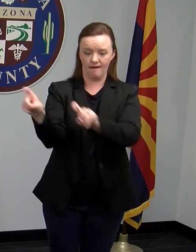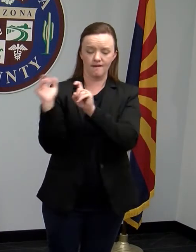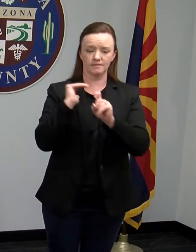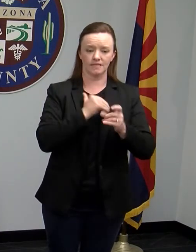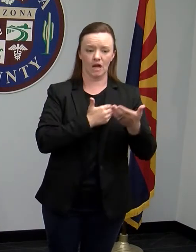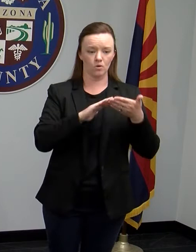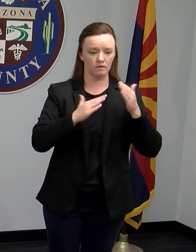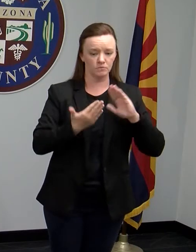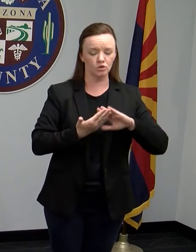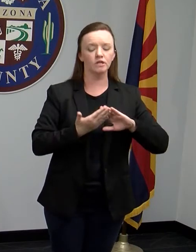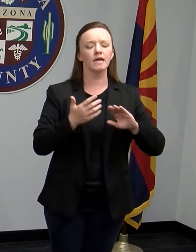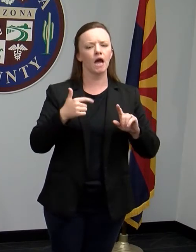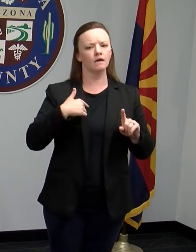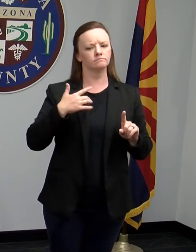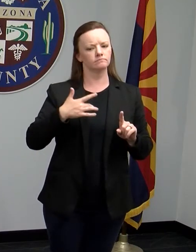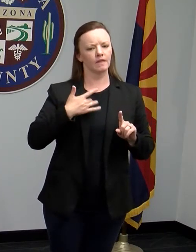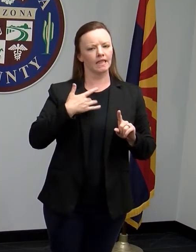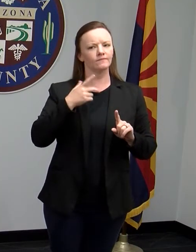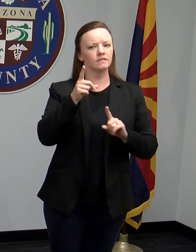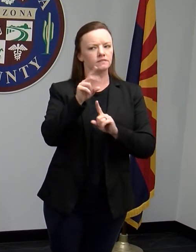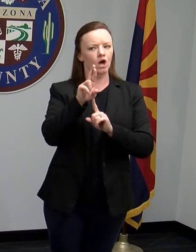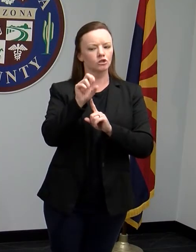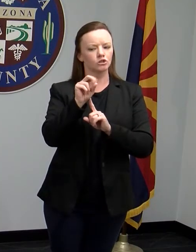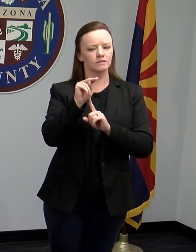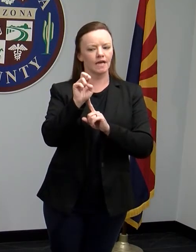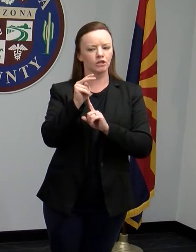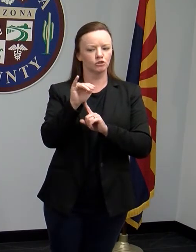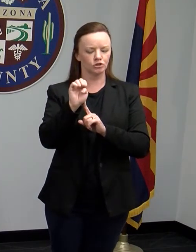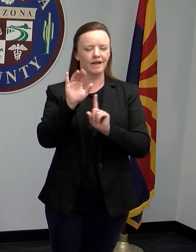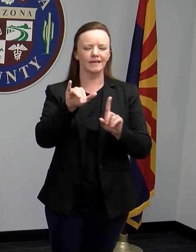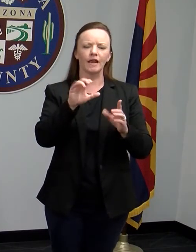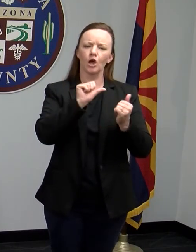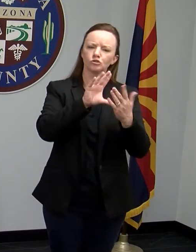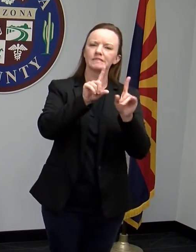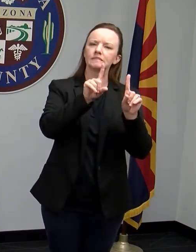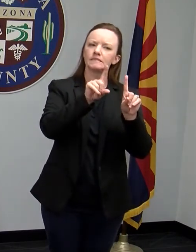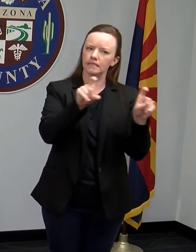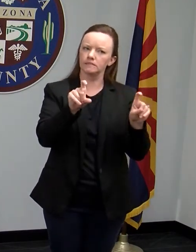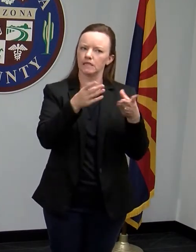we push forward, and I believe Dr. Sundershine can address testing from that point of view.